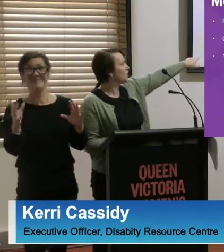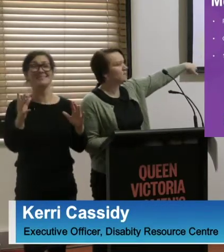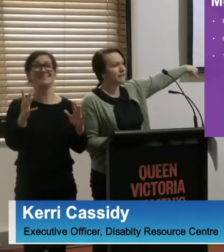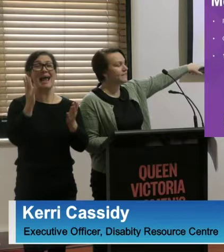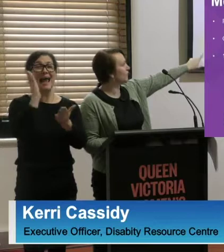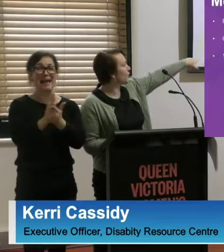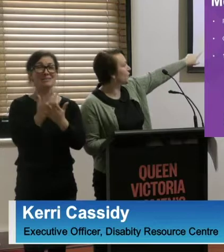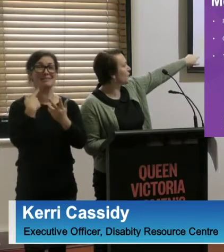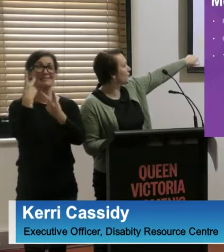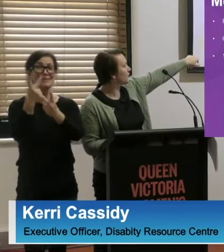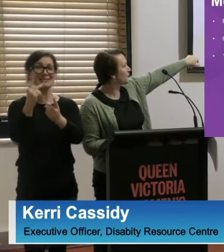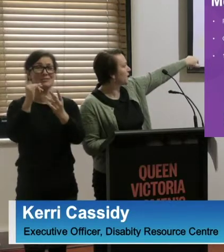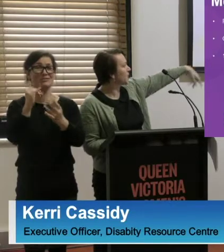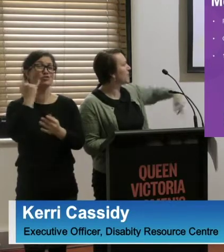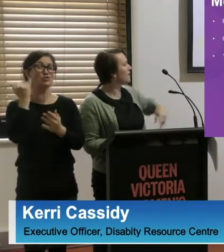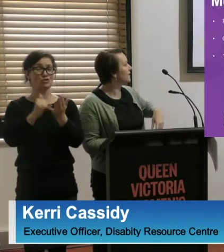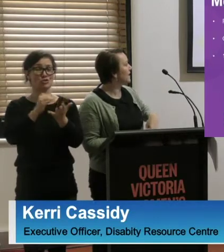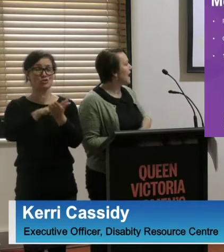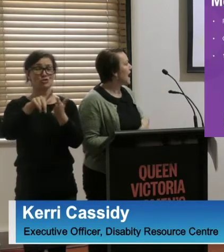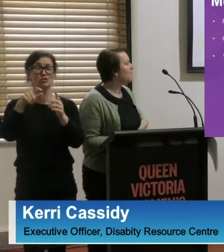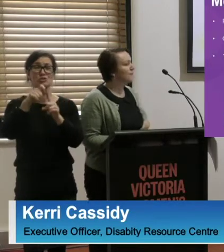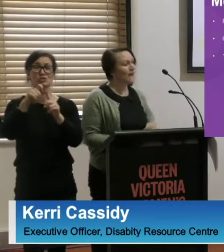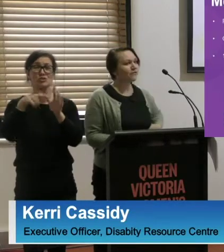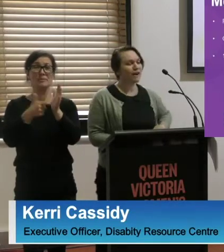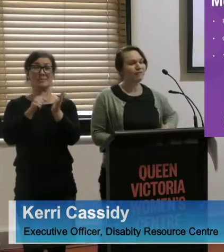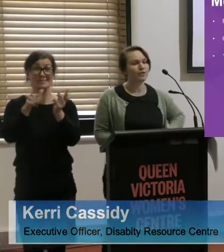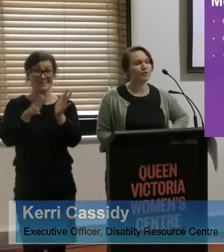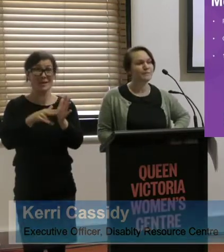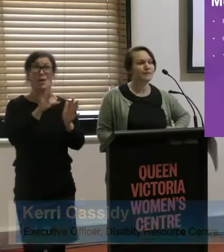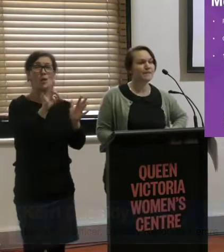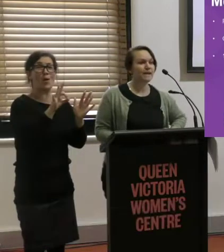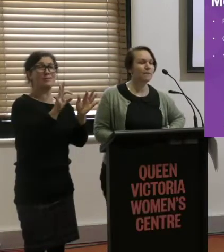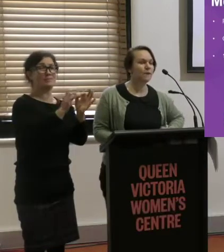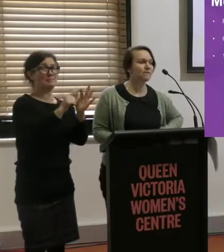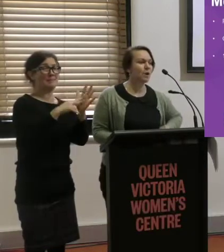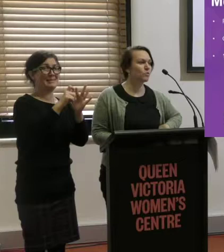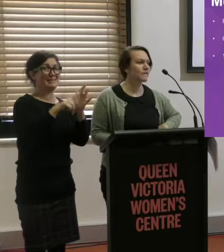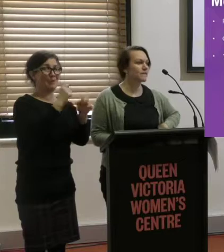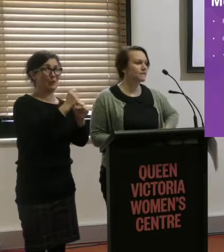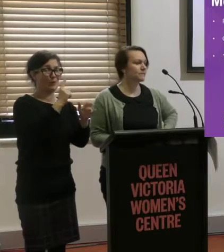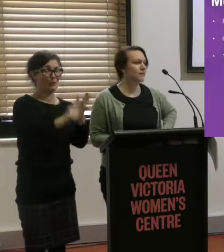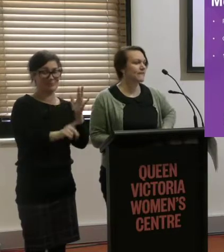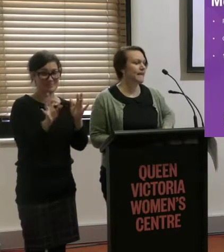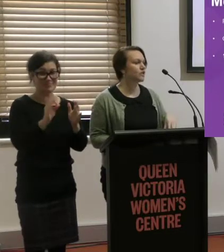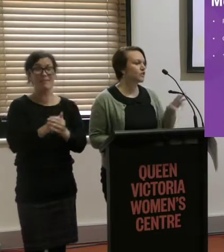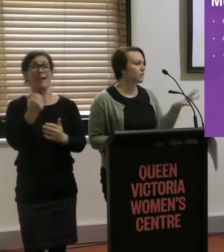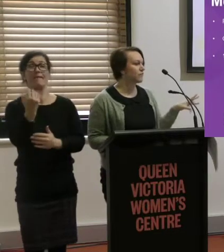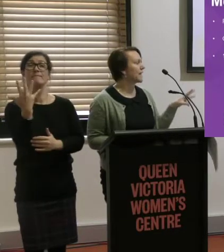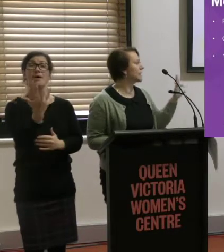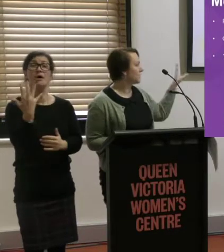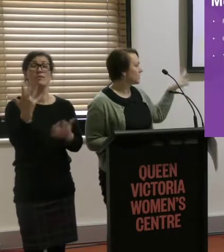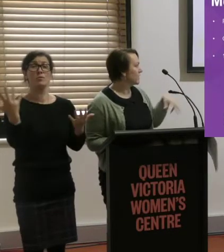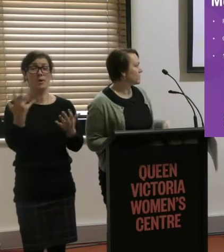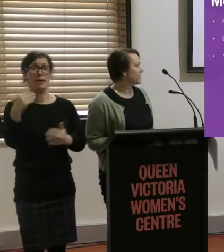Not Bendigo or Maryborough. We held five forums, one in Melbourne, one in Dandenong and